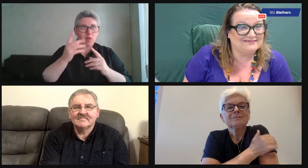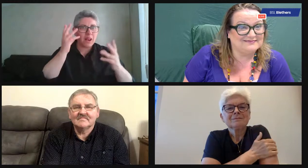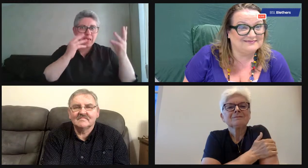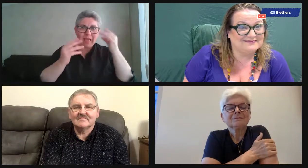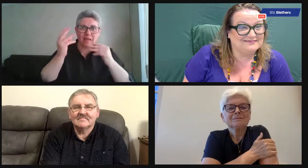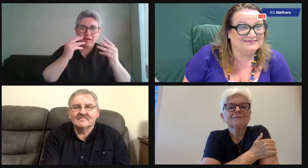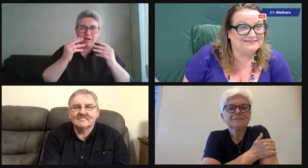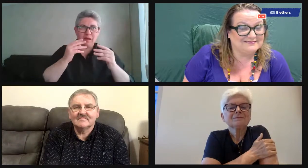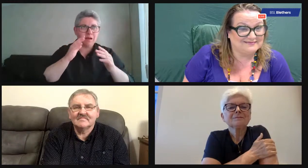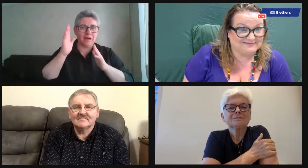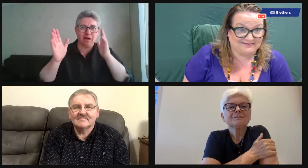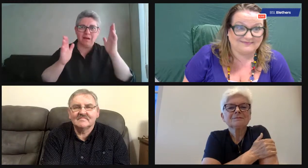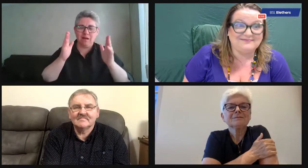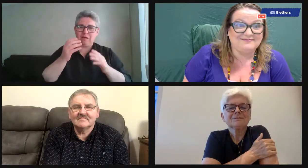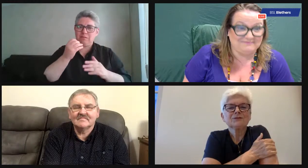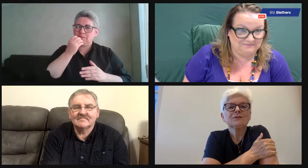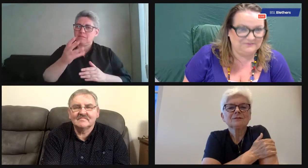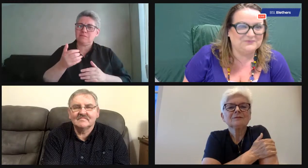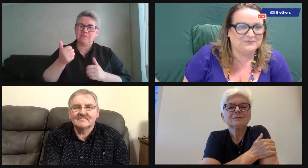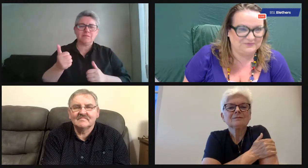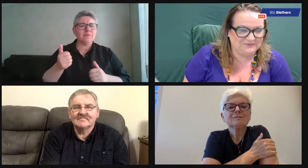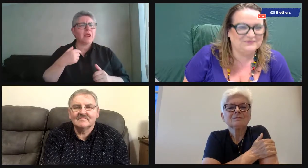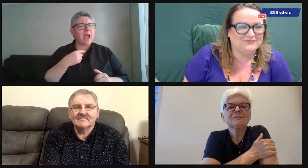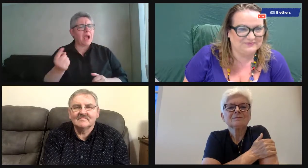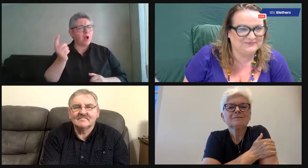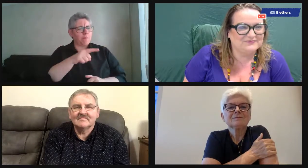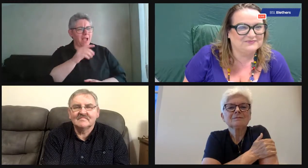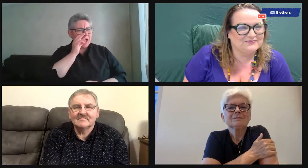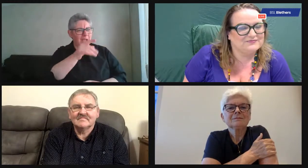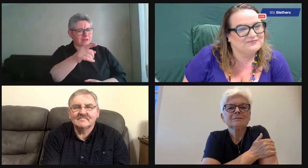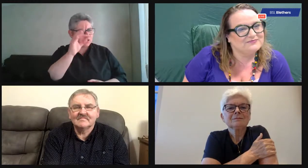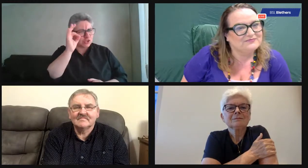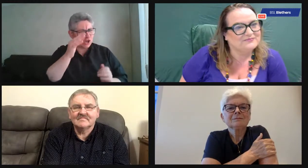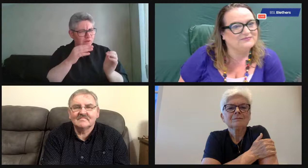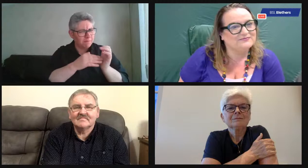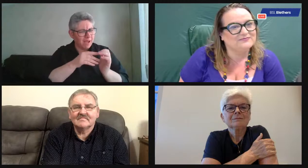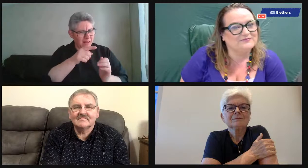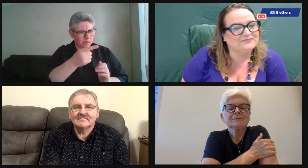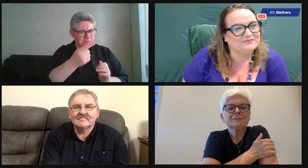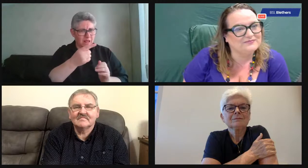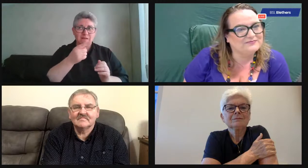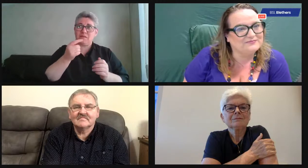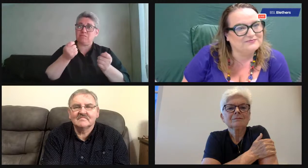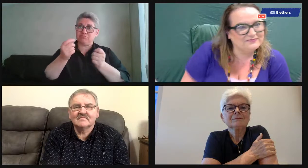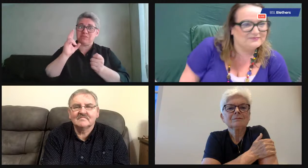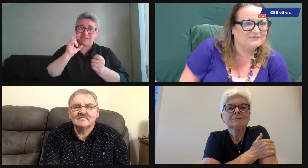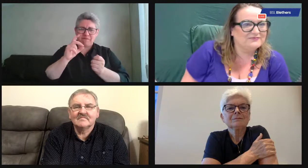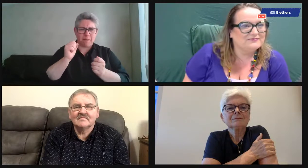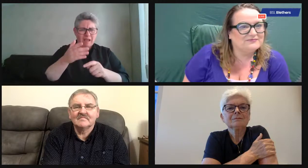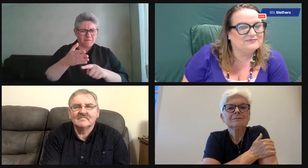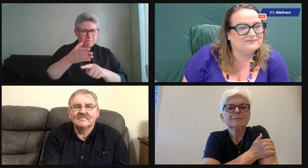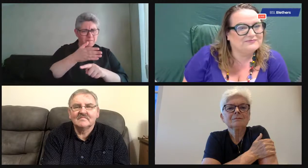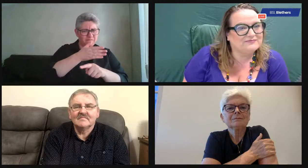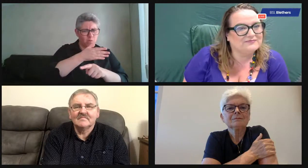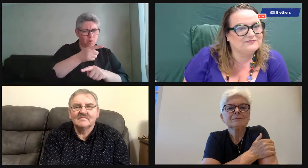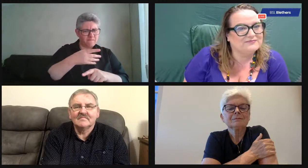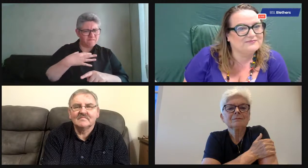really useful experiences because you're getting to travel and to learn. Coming back to you, Gerry, you said,